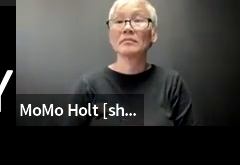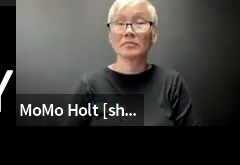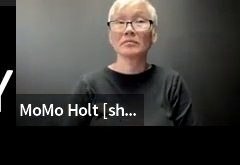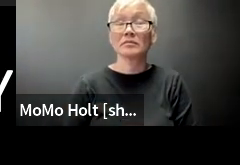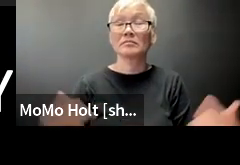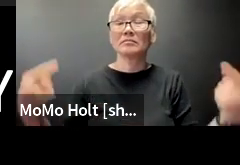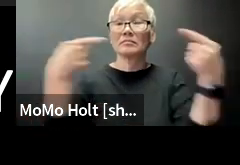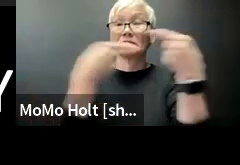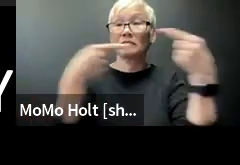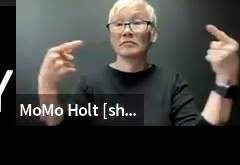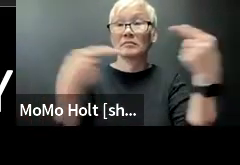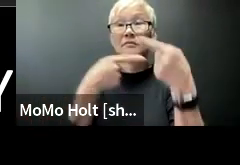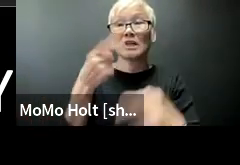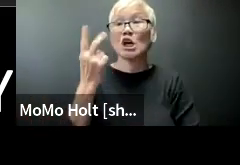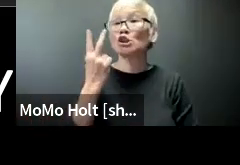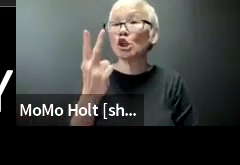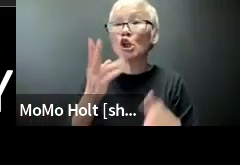possibilities